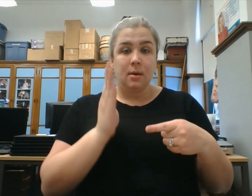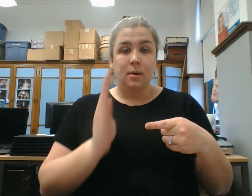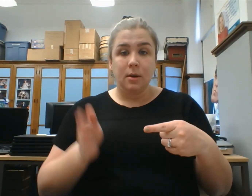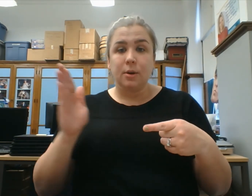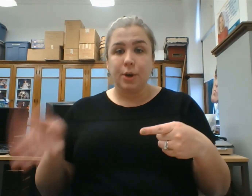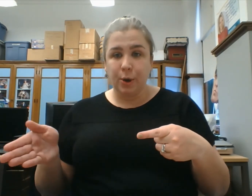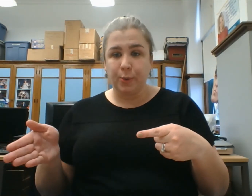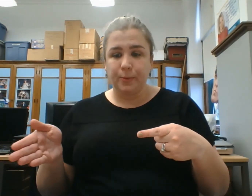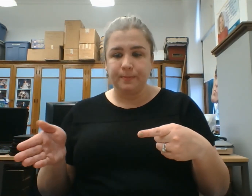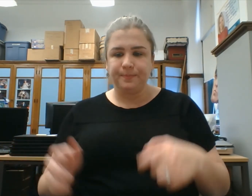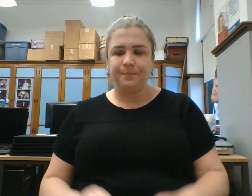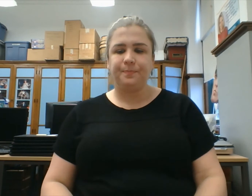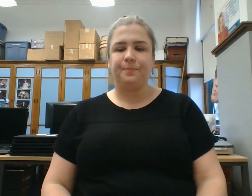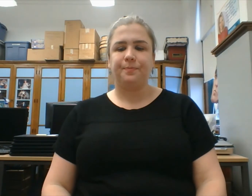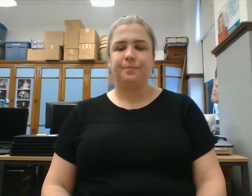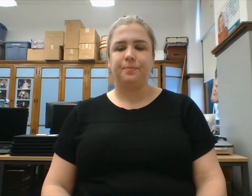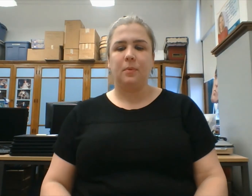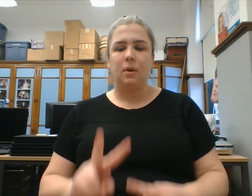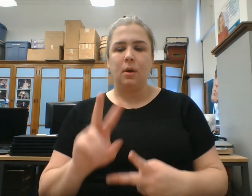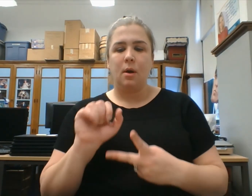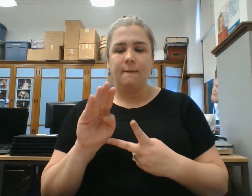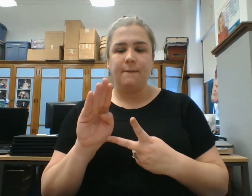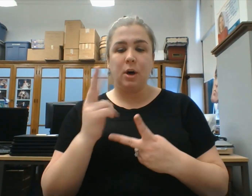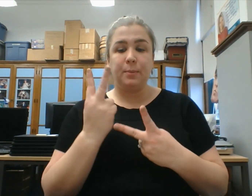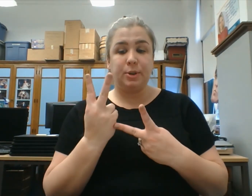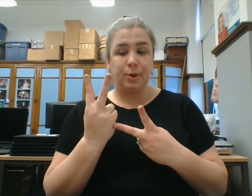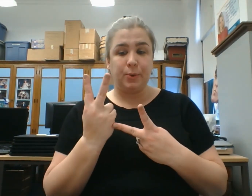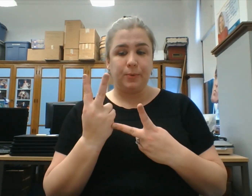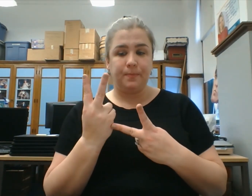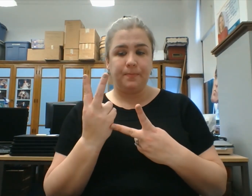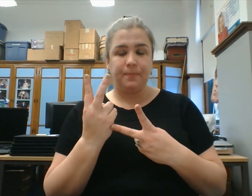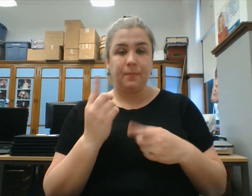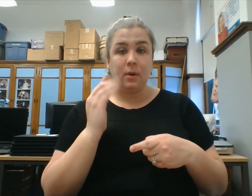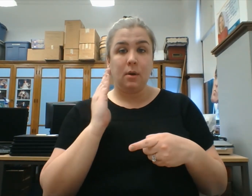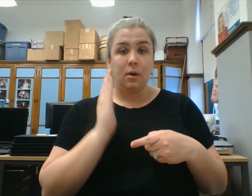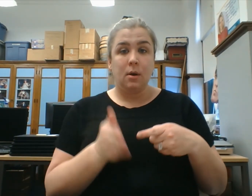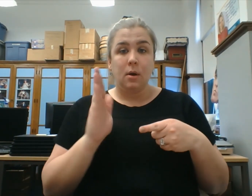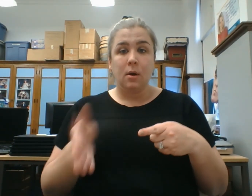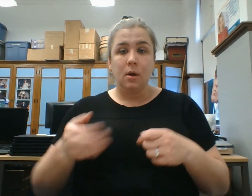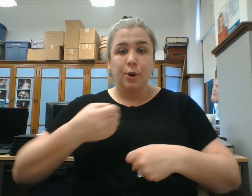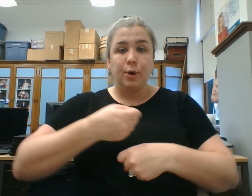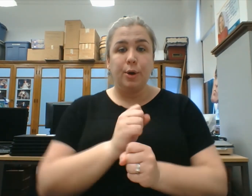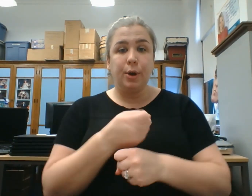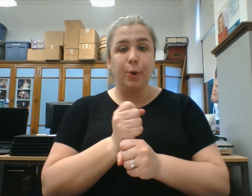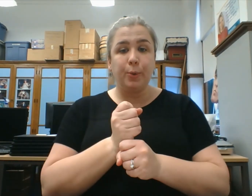Hew. Verb 2. Hew.